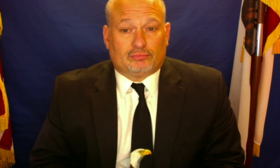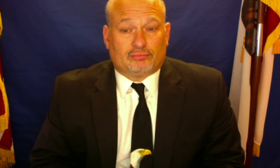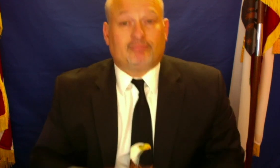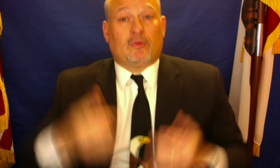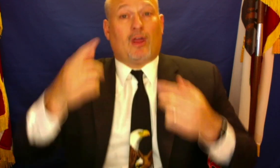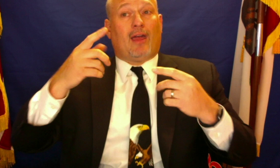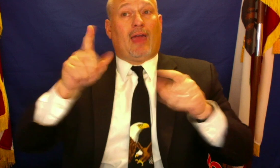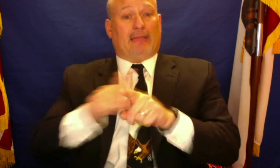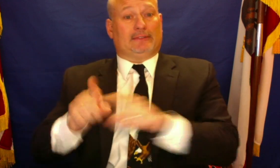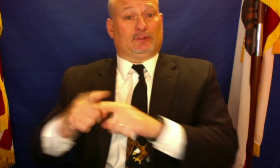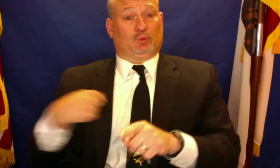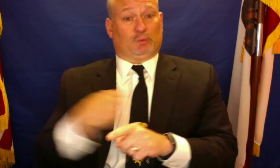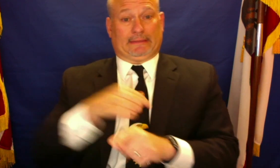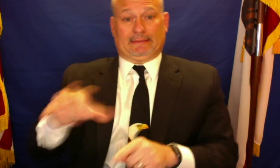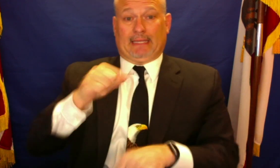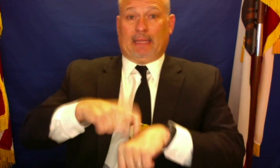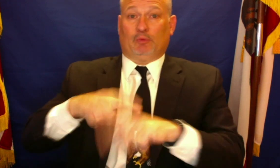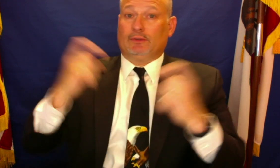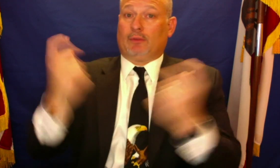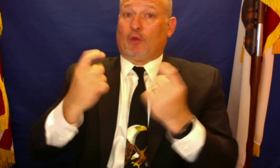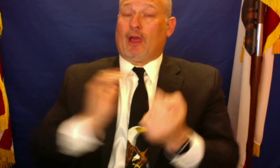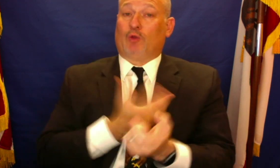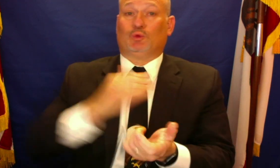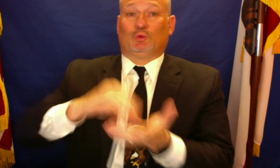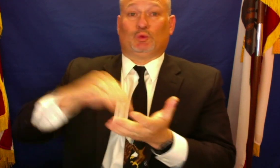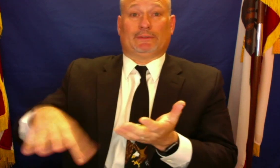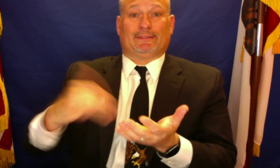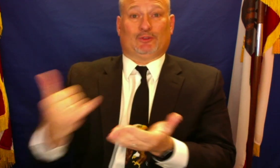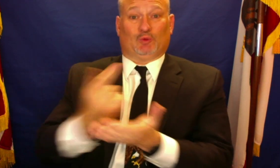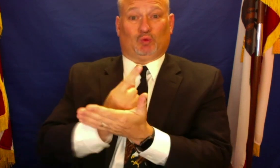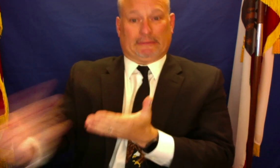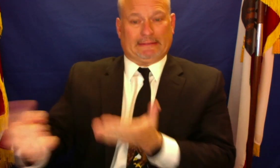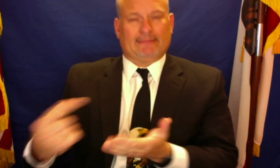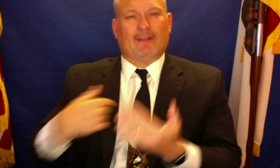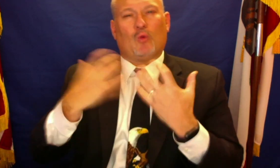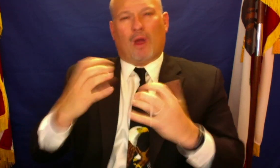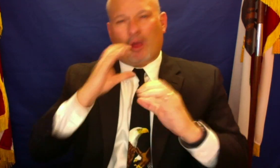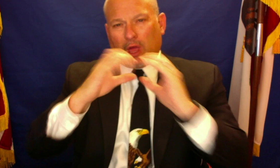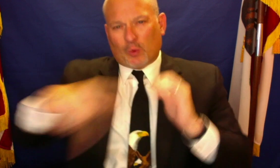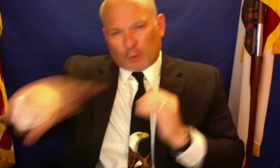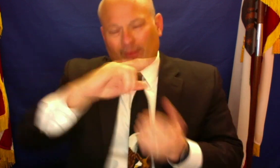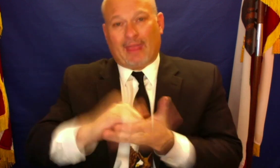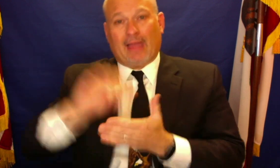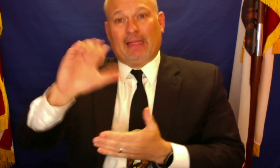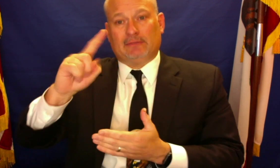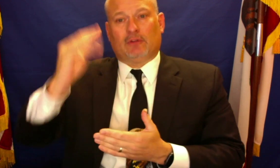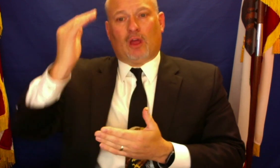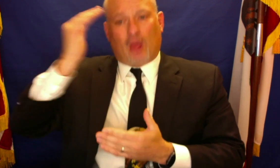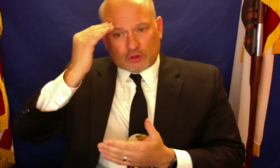While we take the time to celebrate successes of our students this week, it is with intent to communicate that CSD